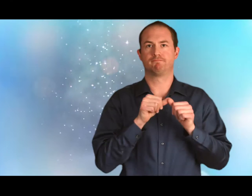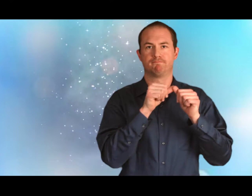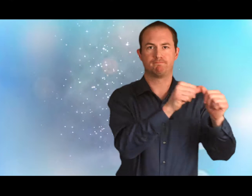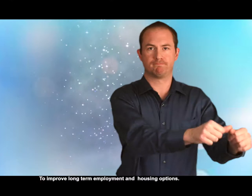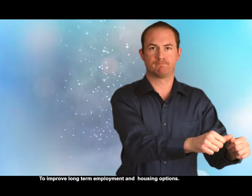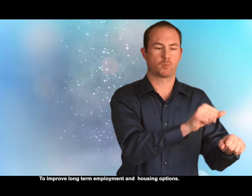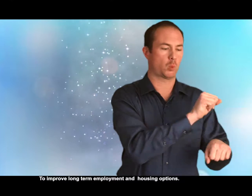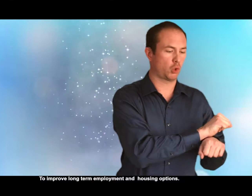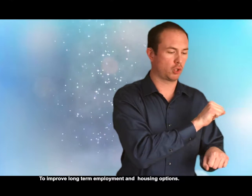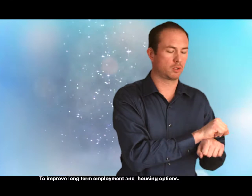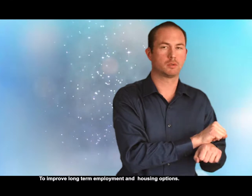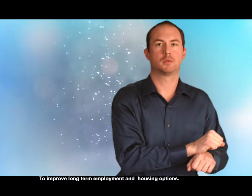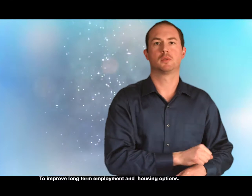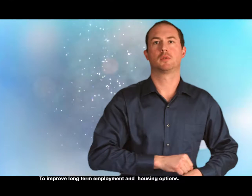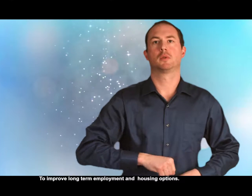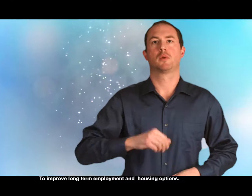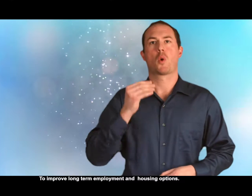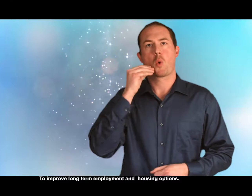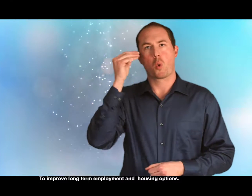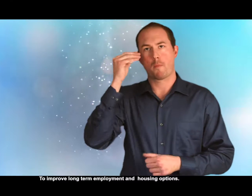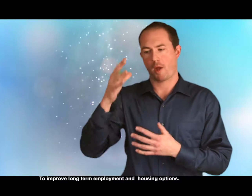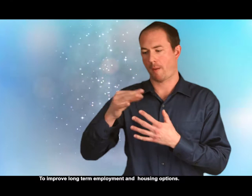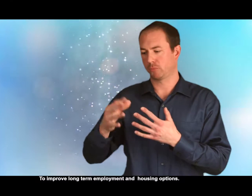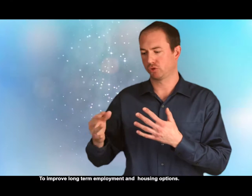To improve long-term employment and housing options.